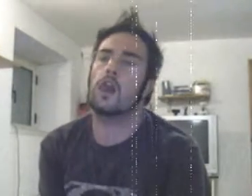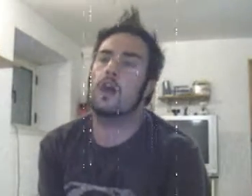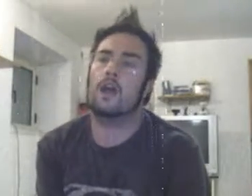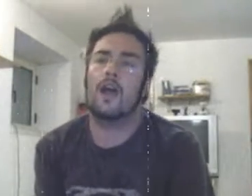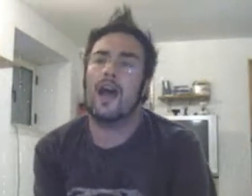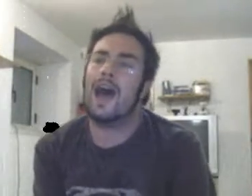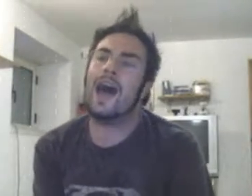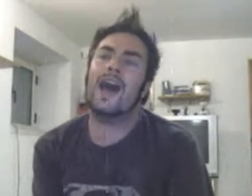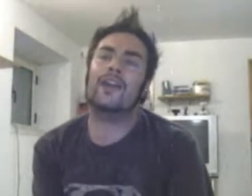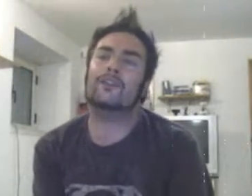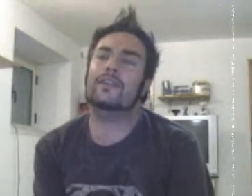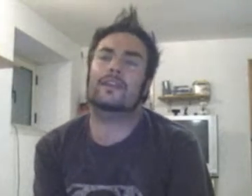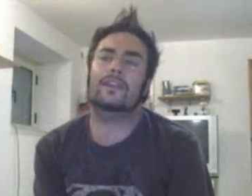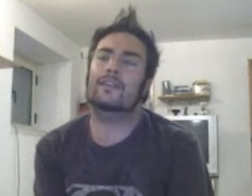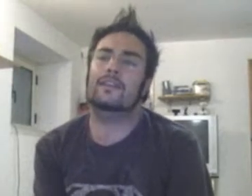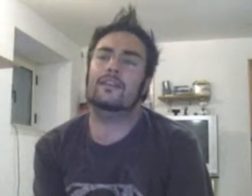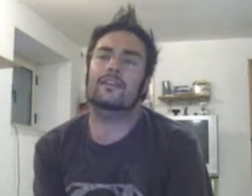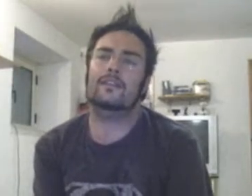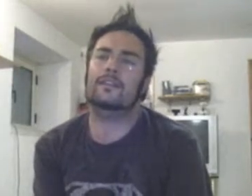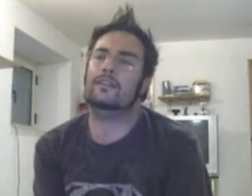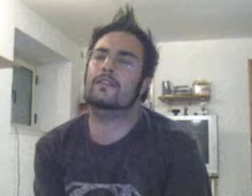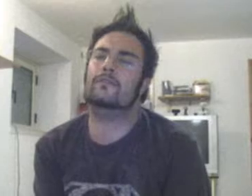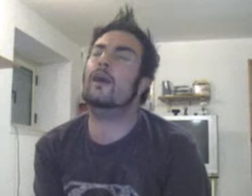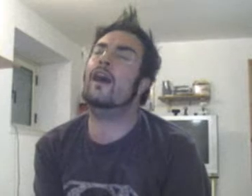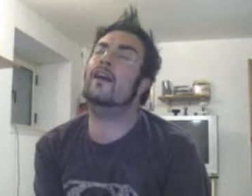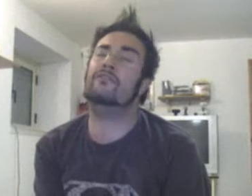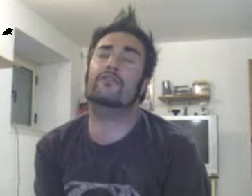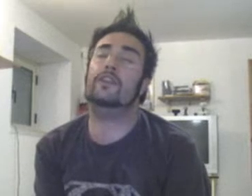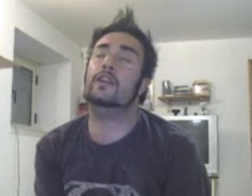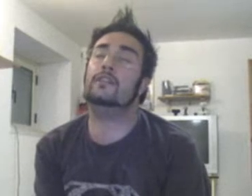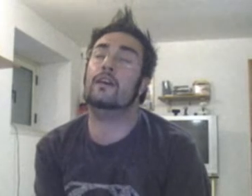I quickly give my freedom